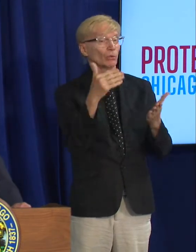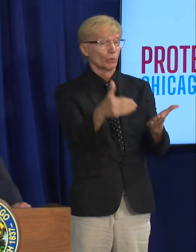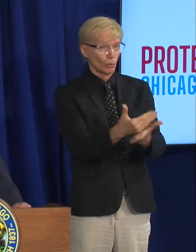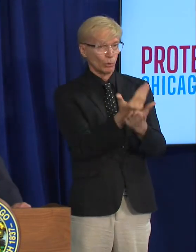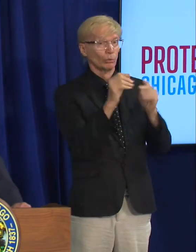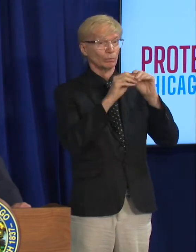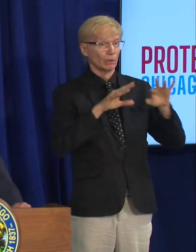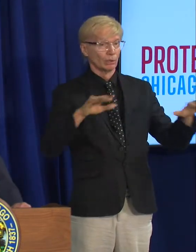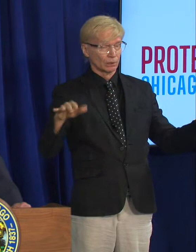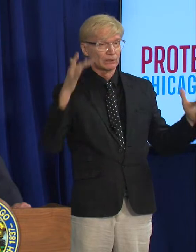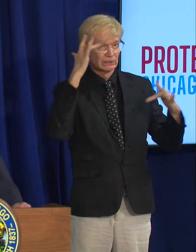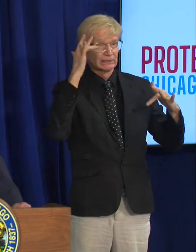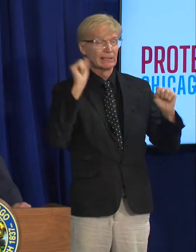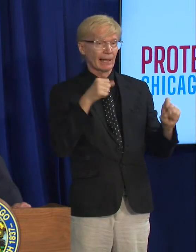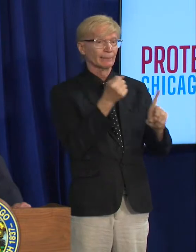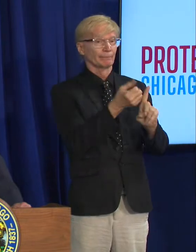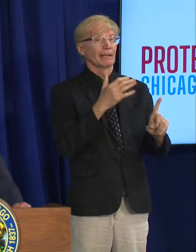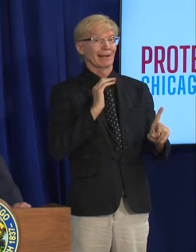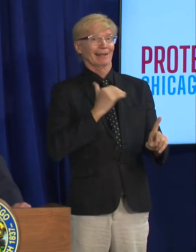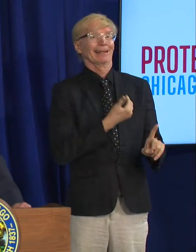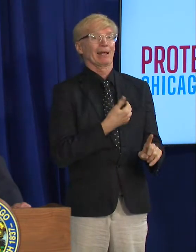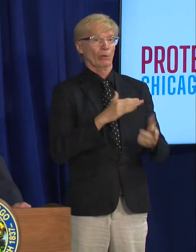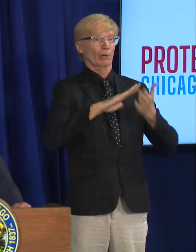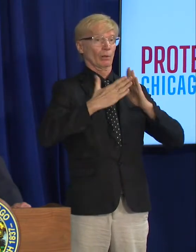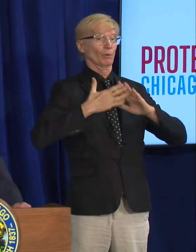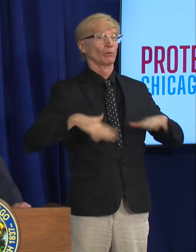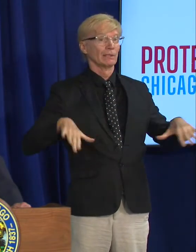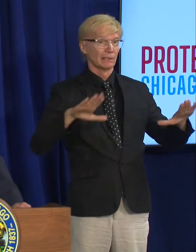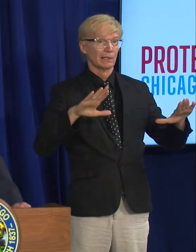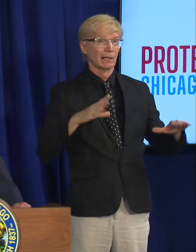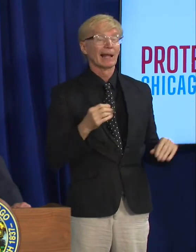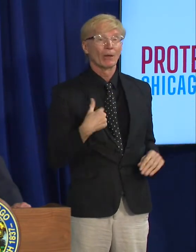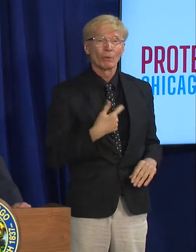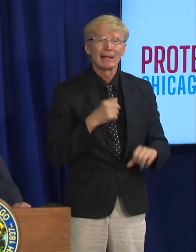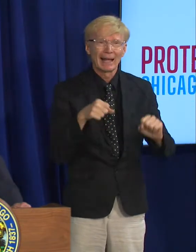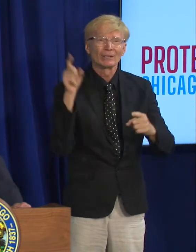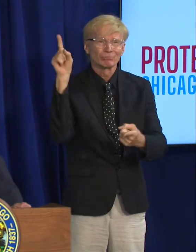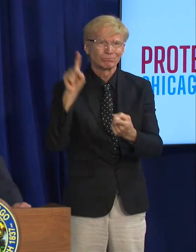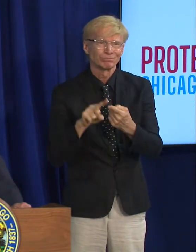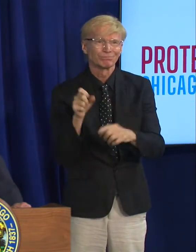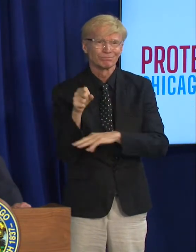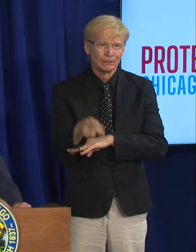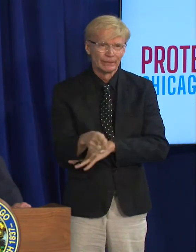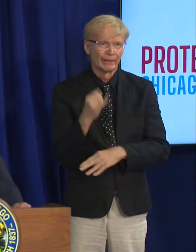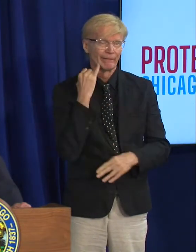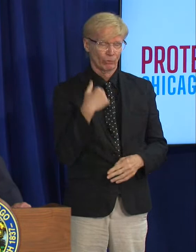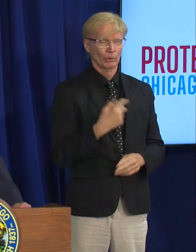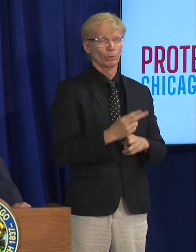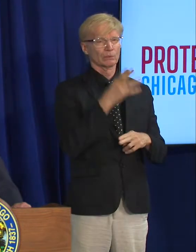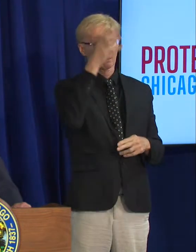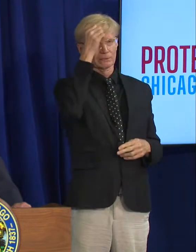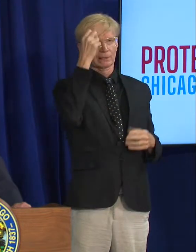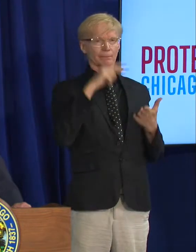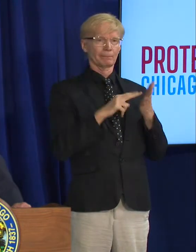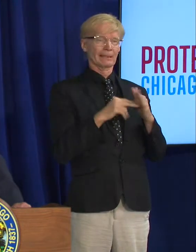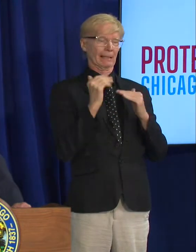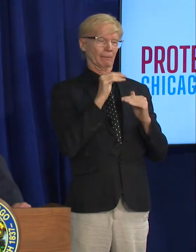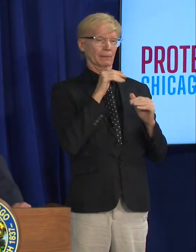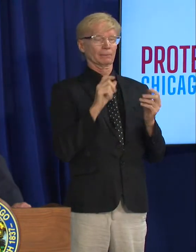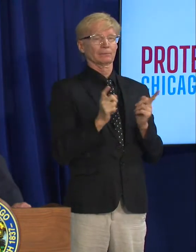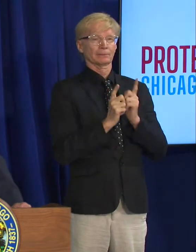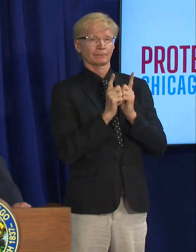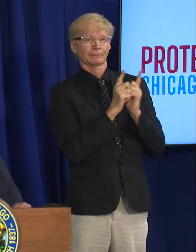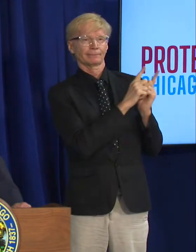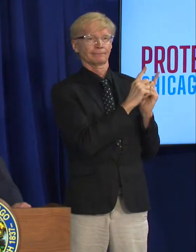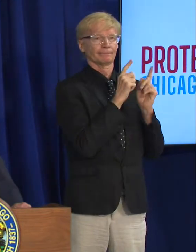disease impacting our community and we can beat this if we use some common sense limit our partners we're not saying not to have